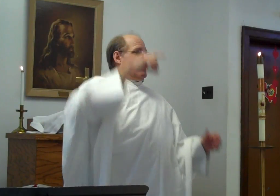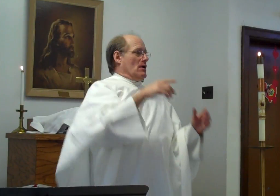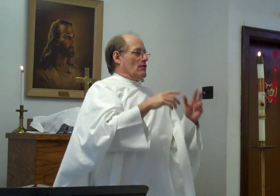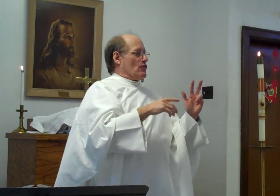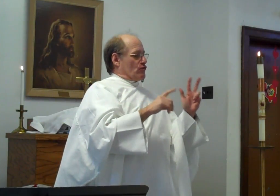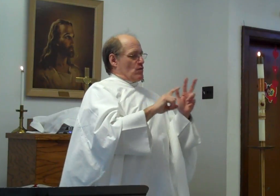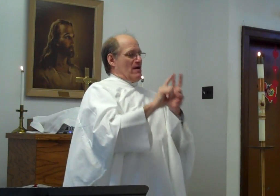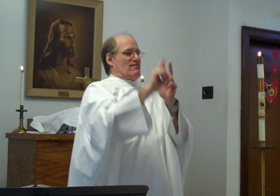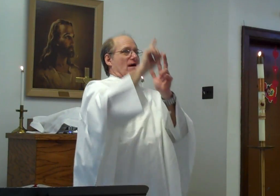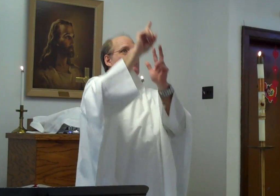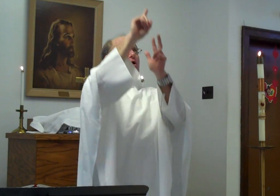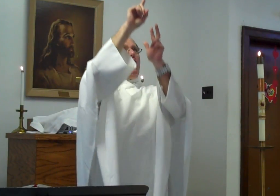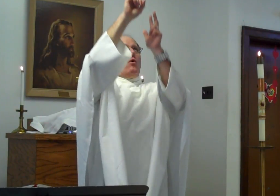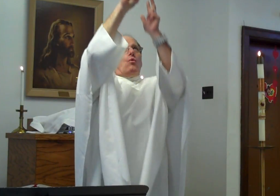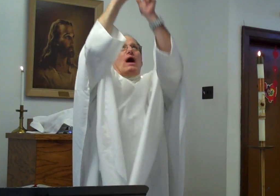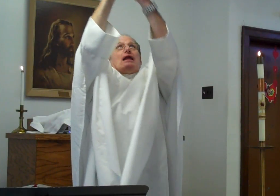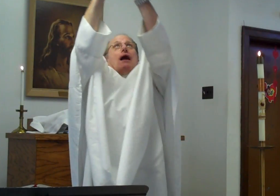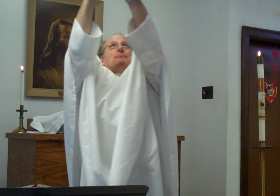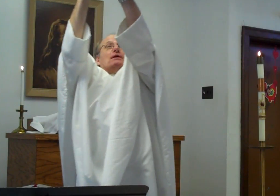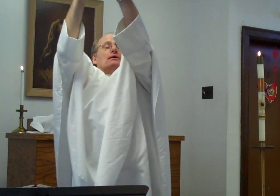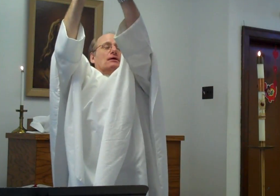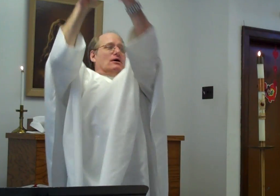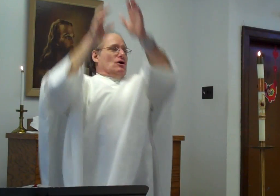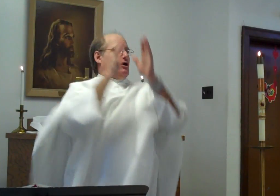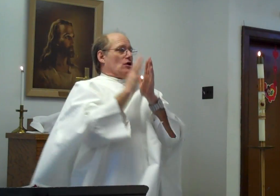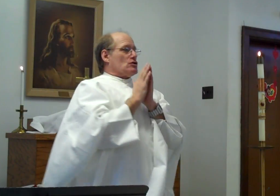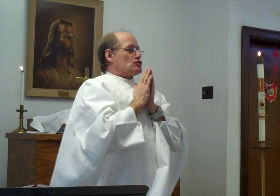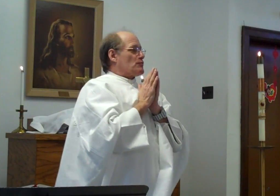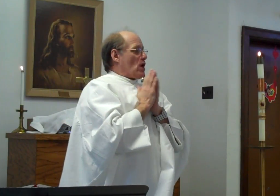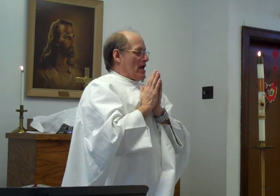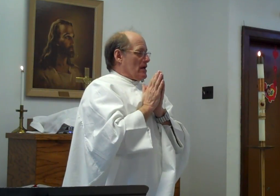The three of them. Went up. To pray.